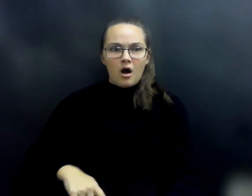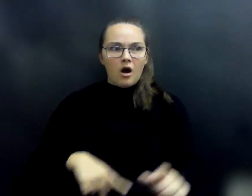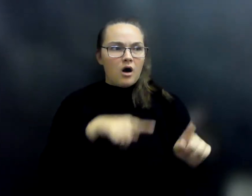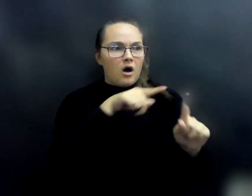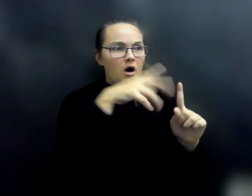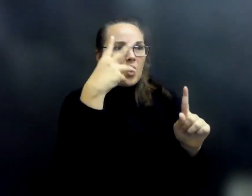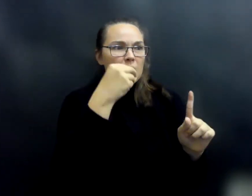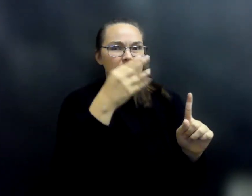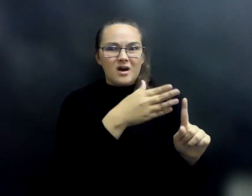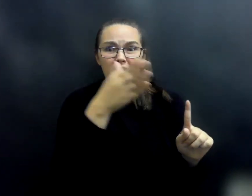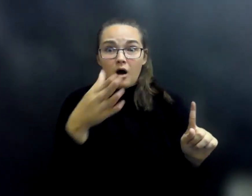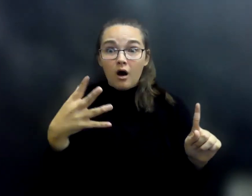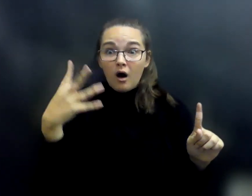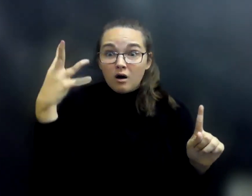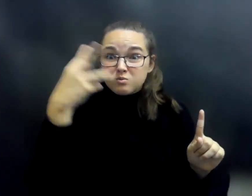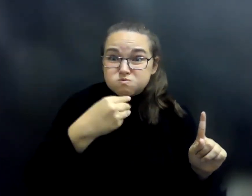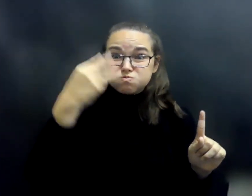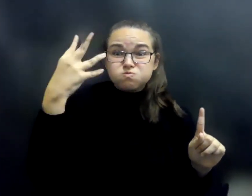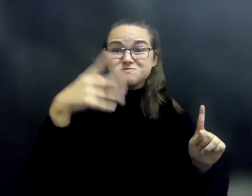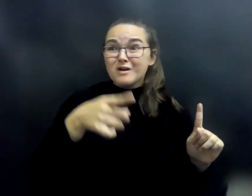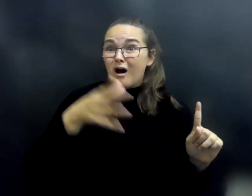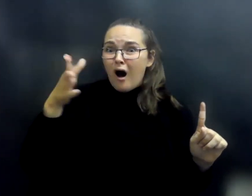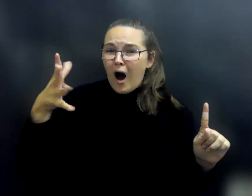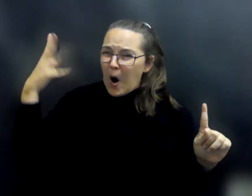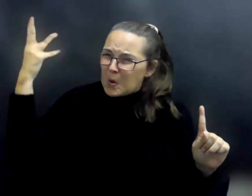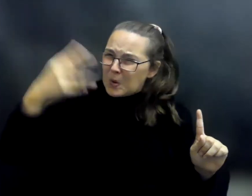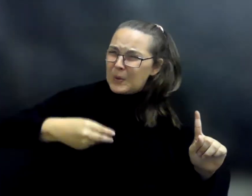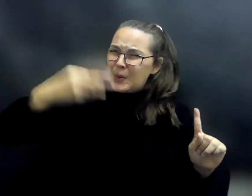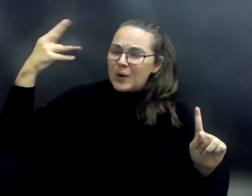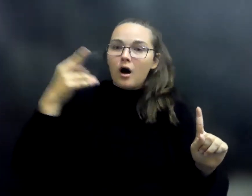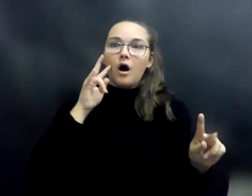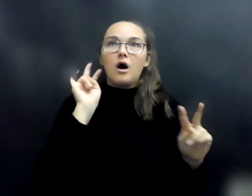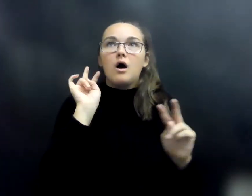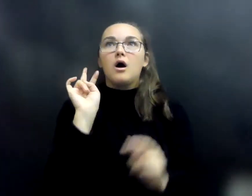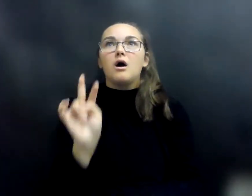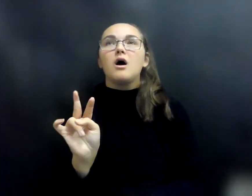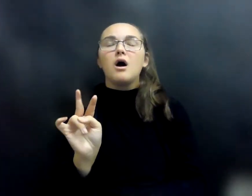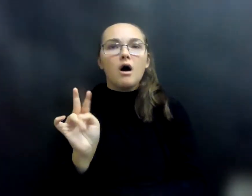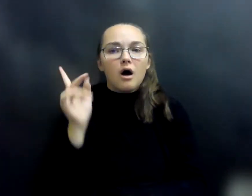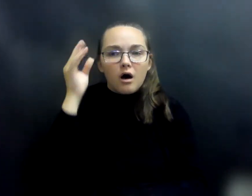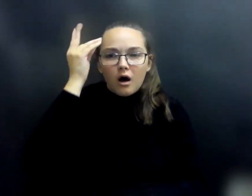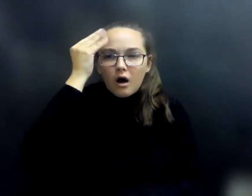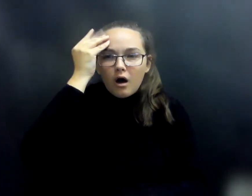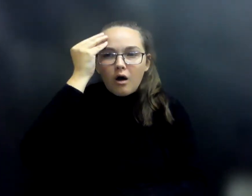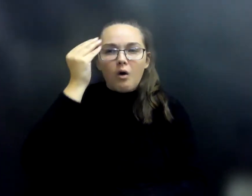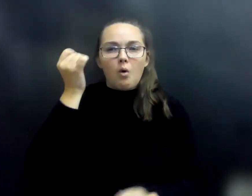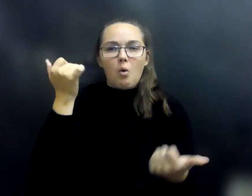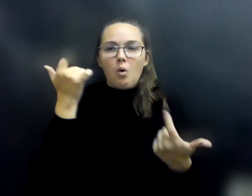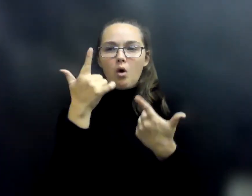one before her. As he stared at the lovely maidens, he thought, since all I can judge is their beauty,